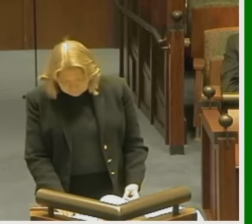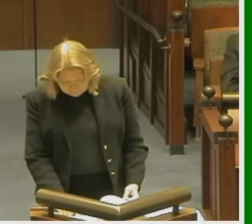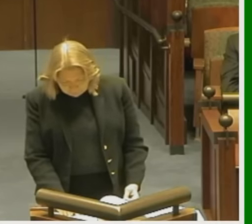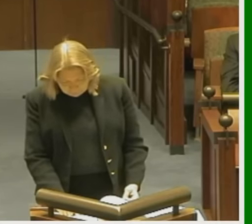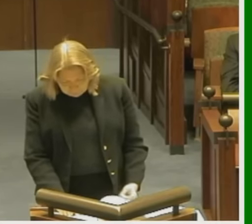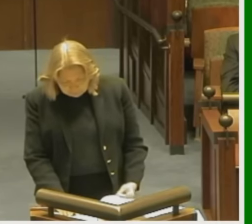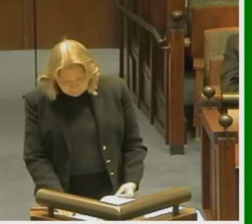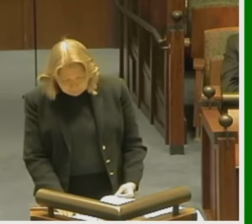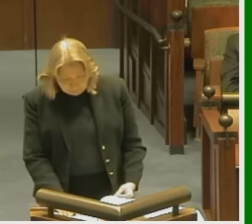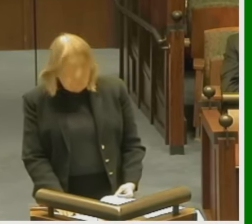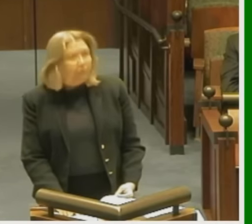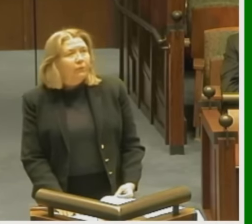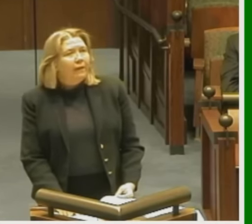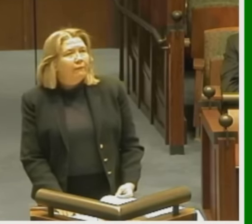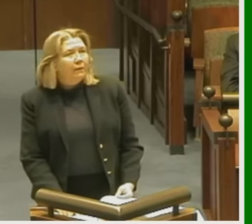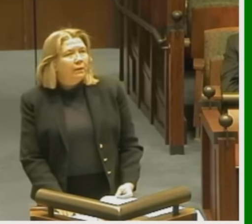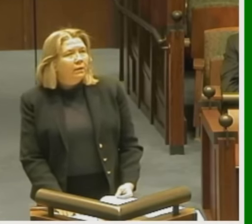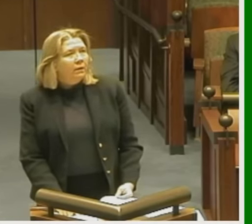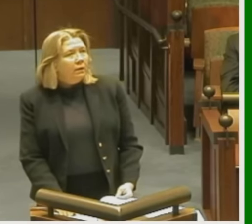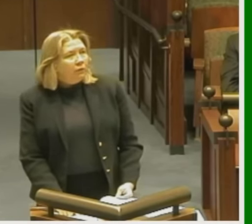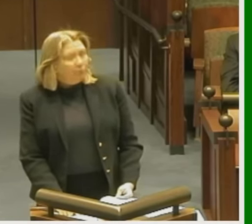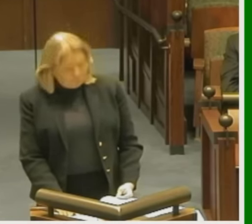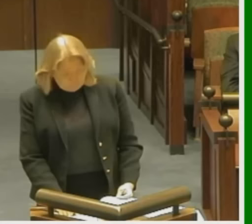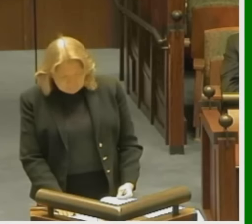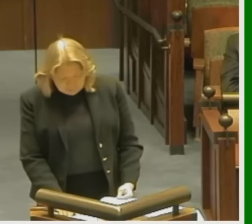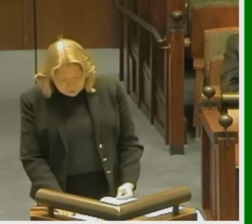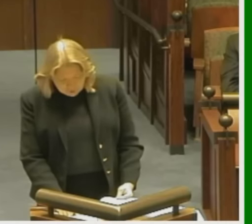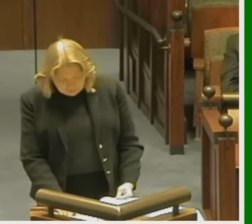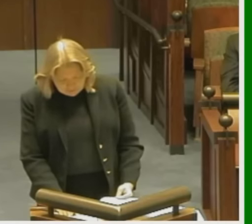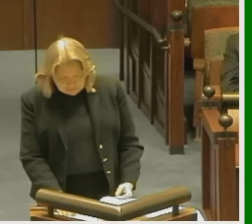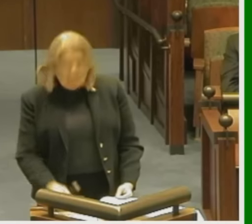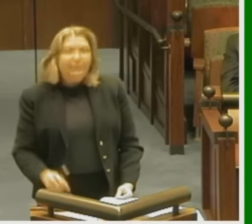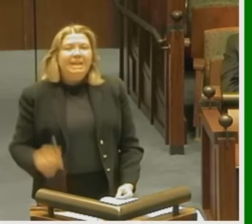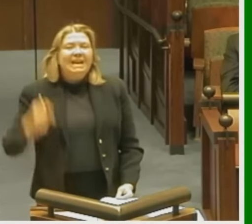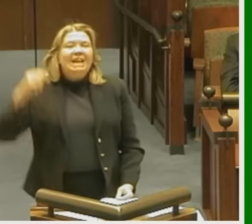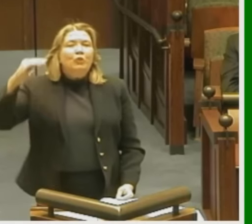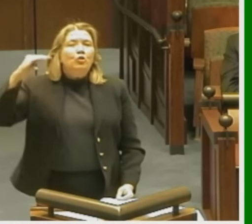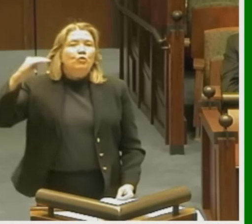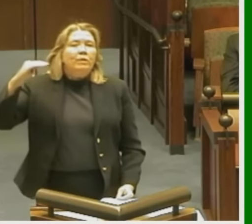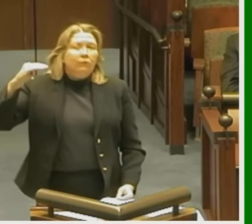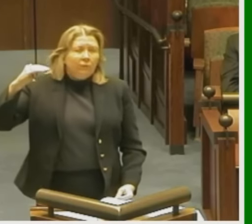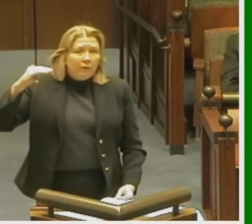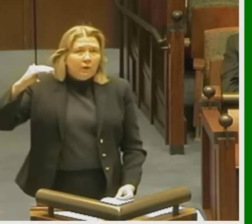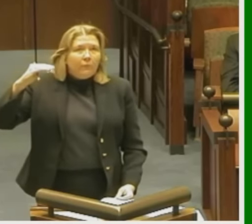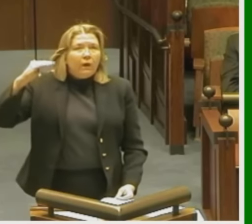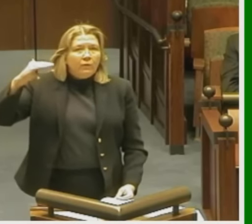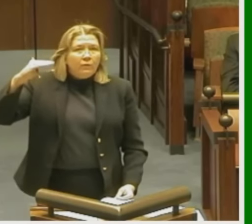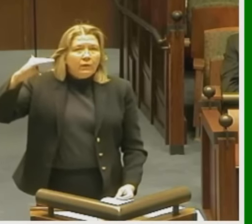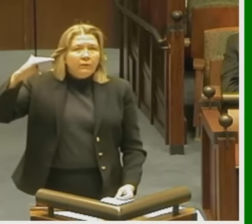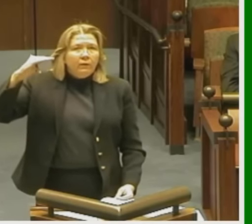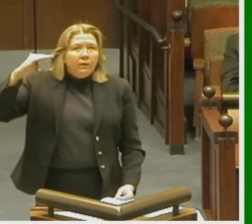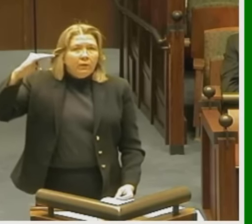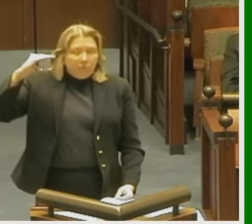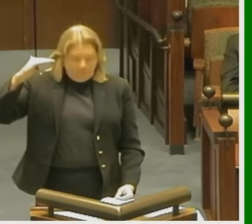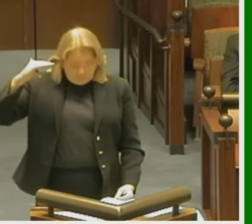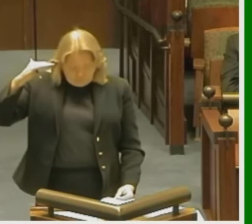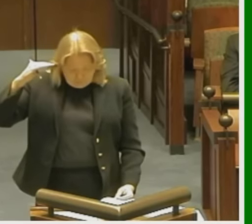but that provides that the Secretary shall annually increase the $160